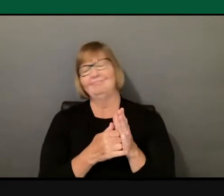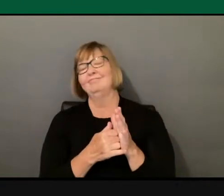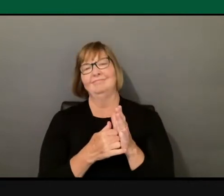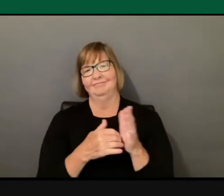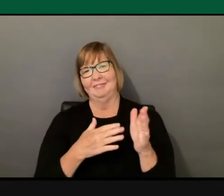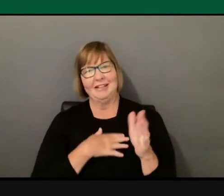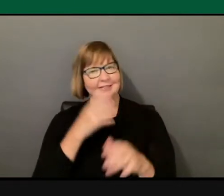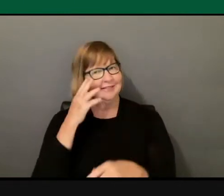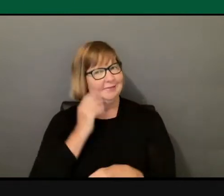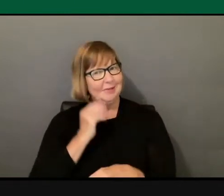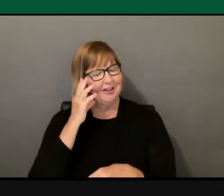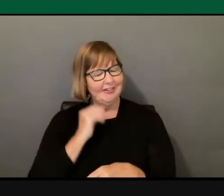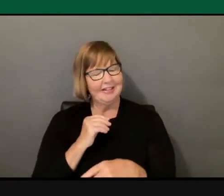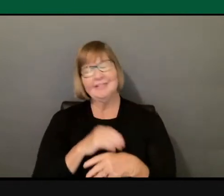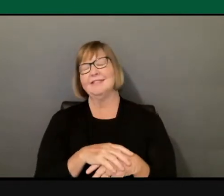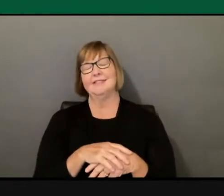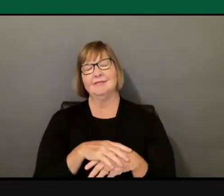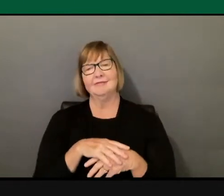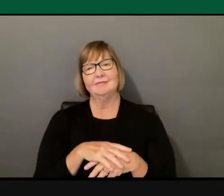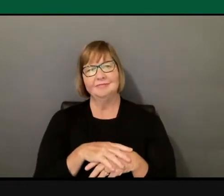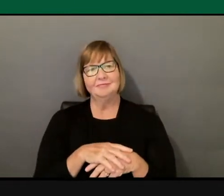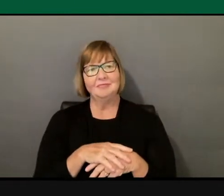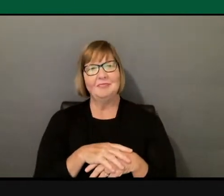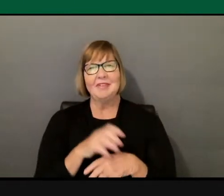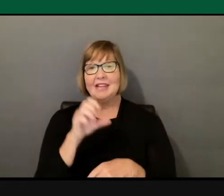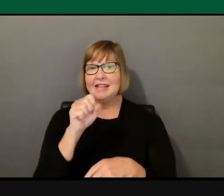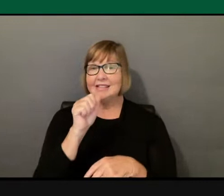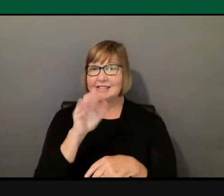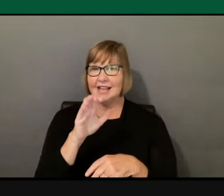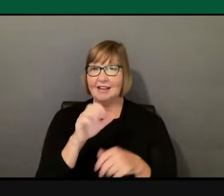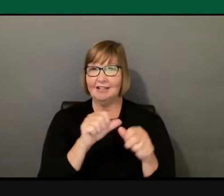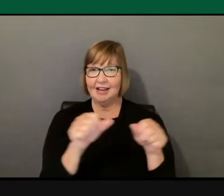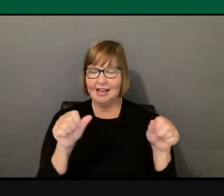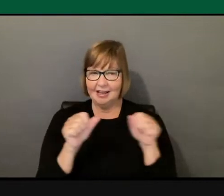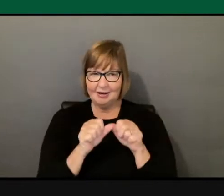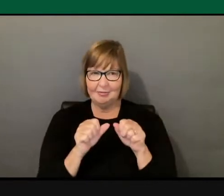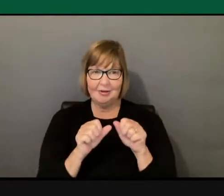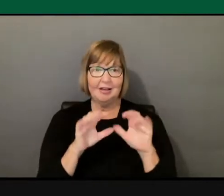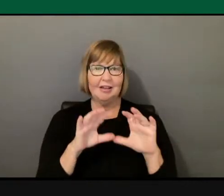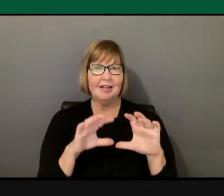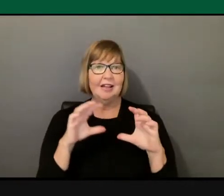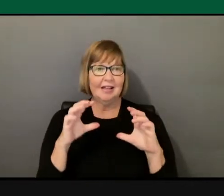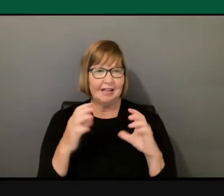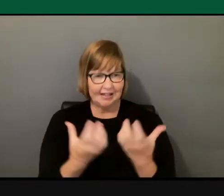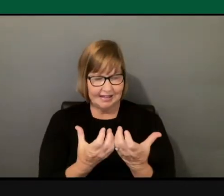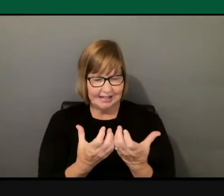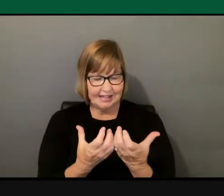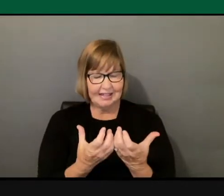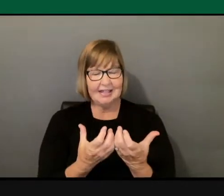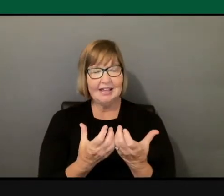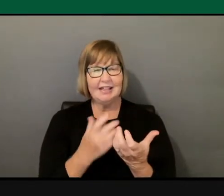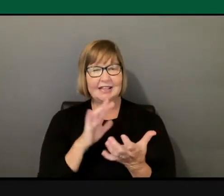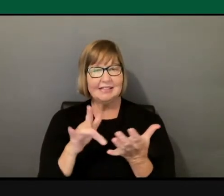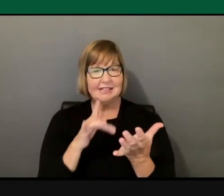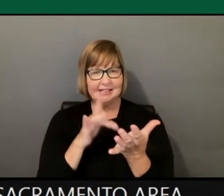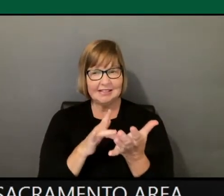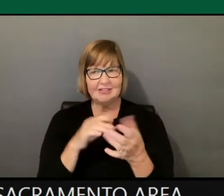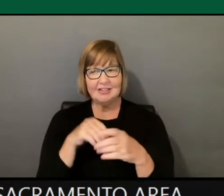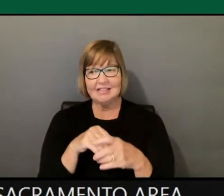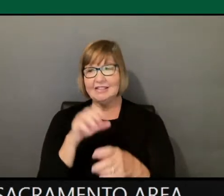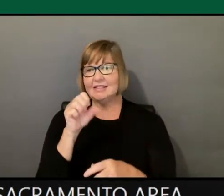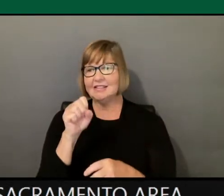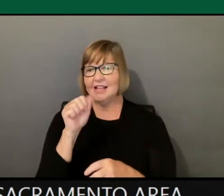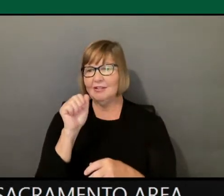I'm going to start with the Sacramento Area League of Associated Muslims or Salem Islamic Center in Sacramento, which I've